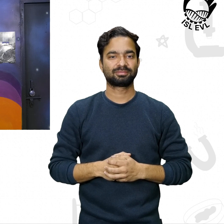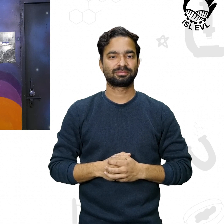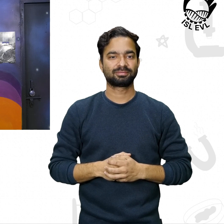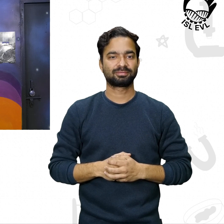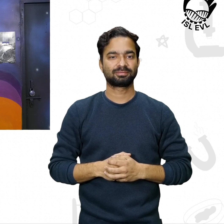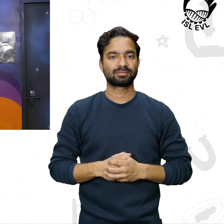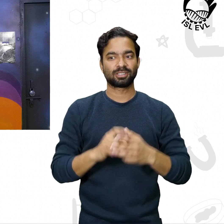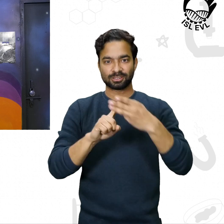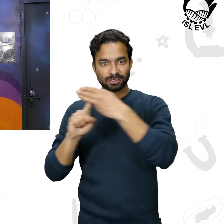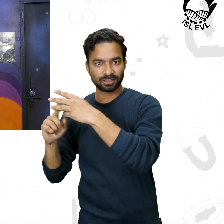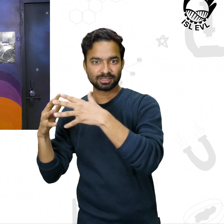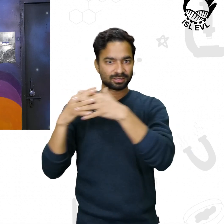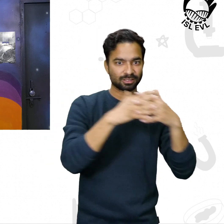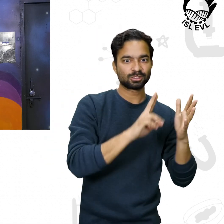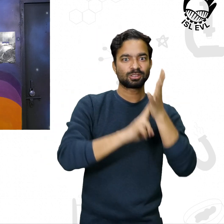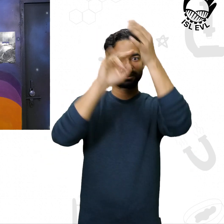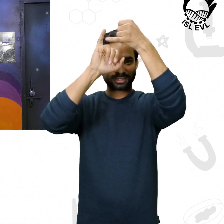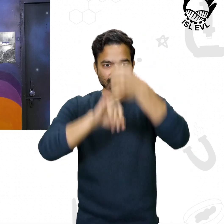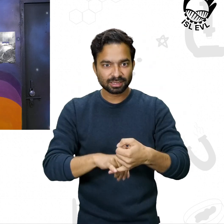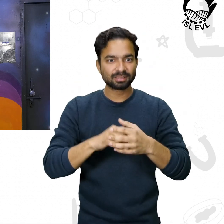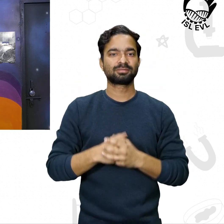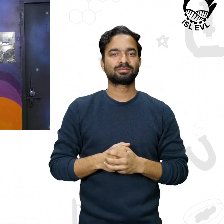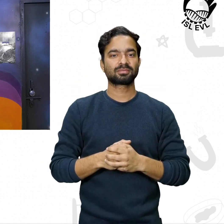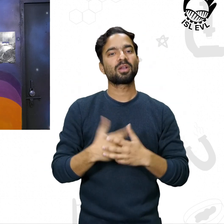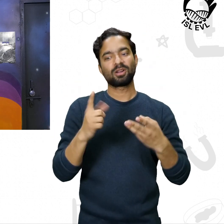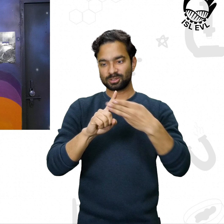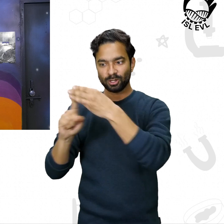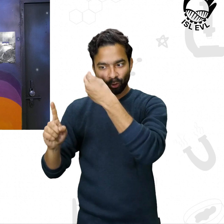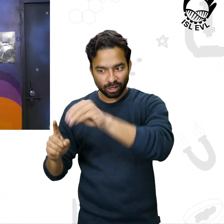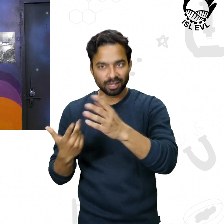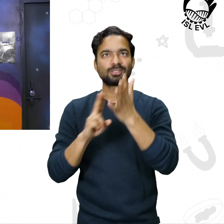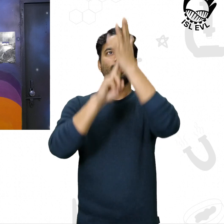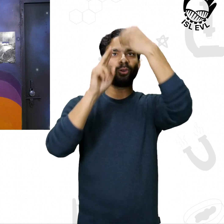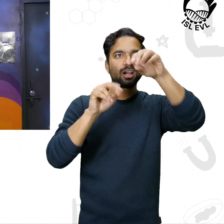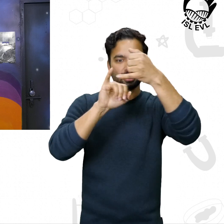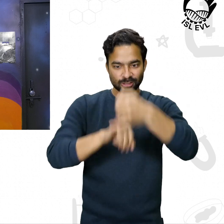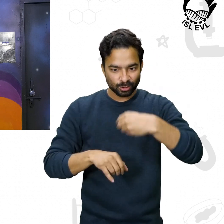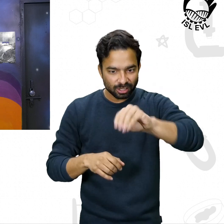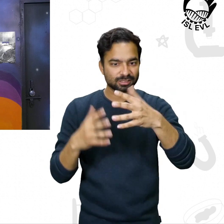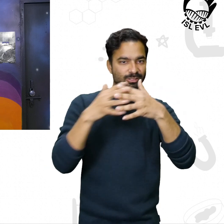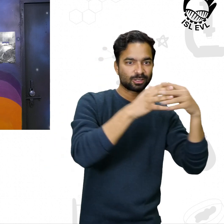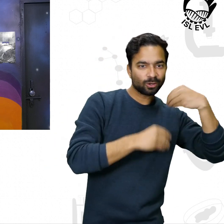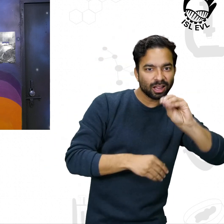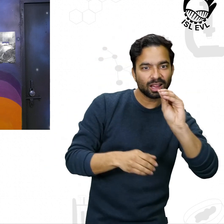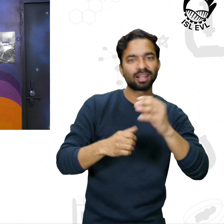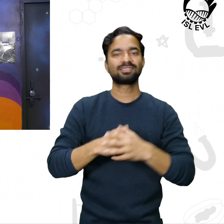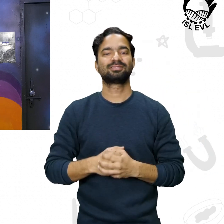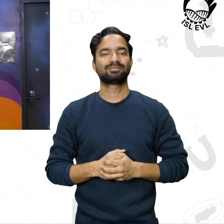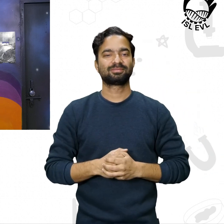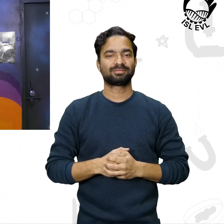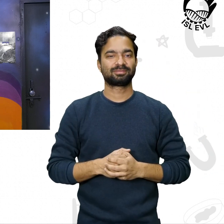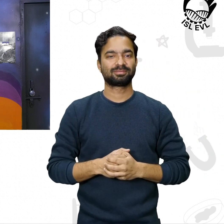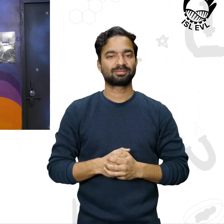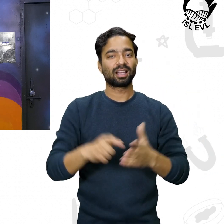see the visible window this This where they going west, north, south. That means, East will be here part of the sand, will here part of